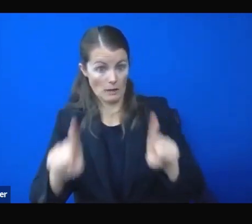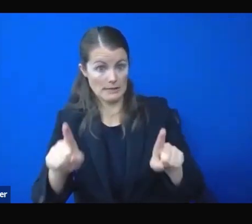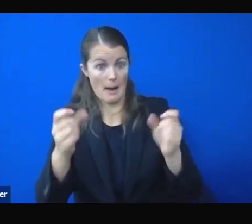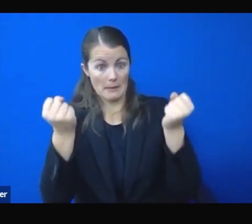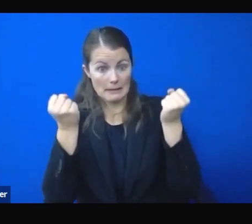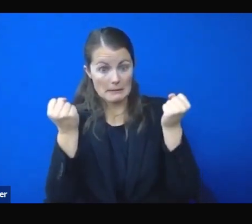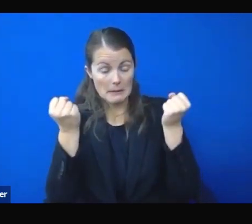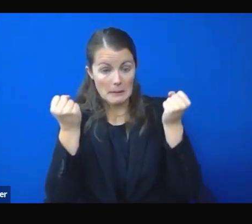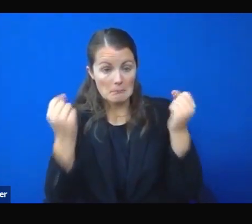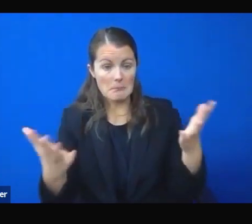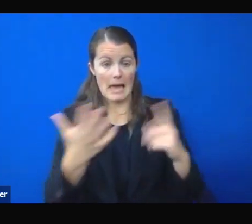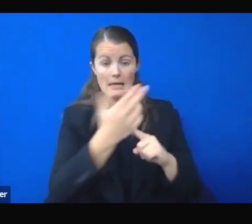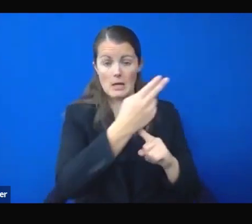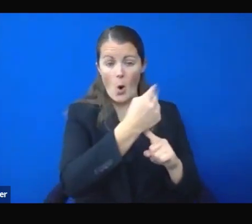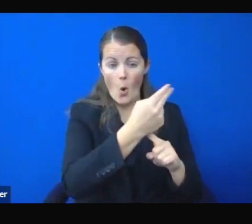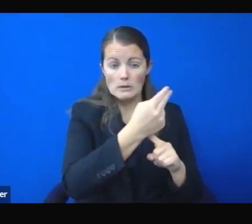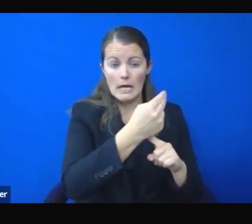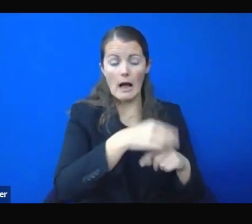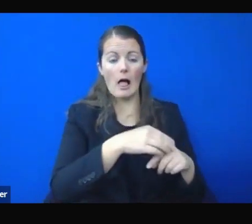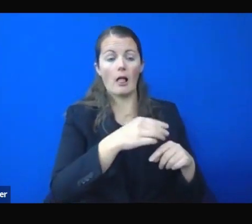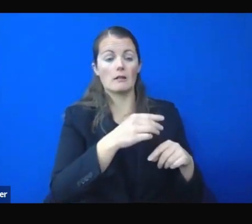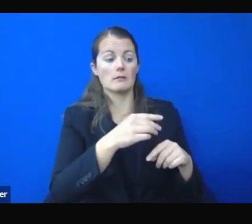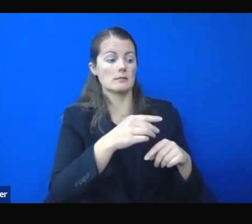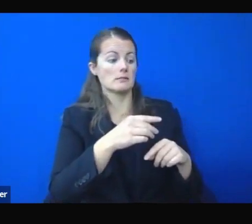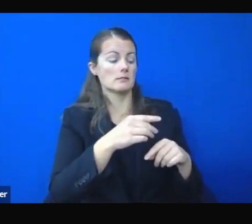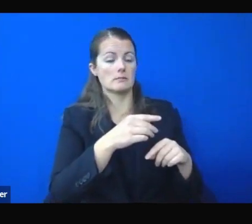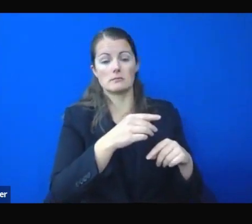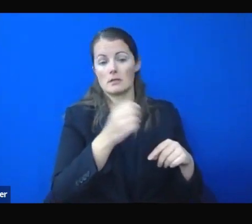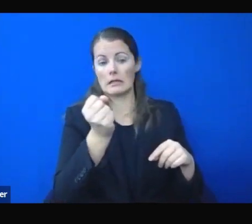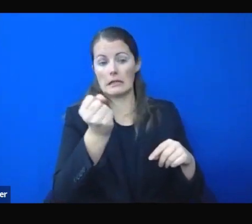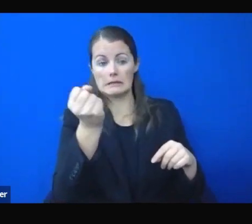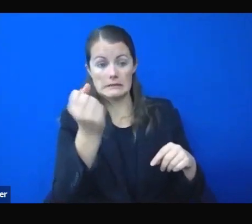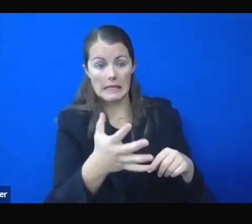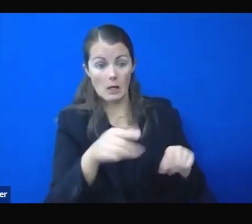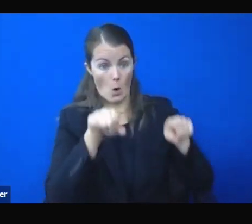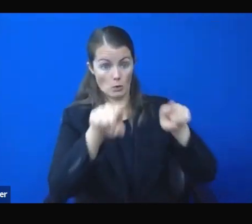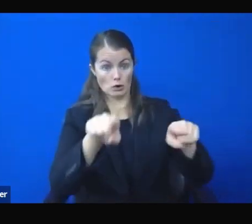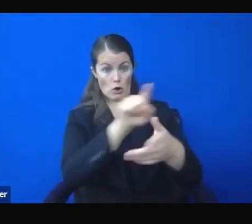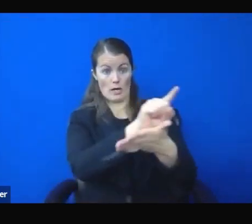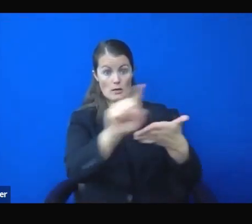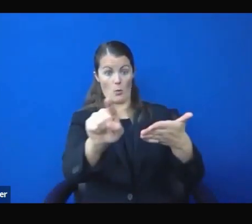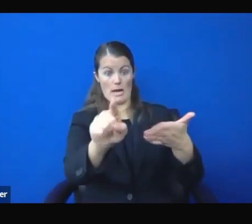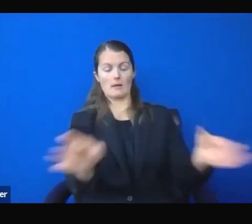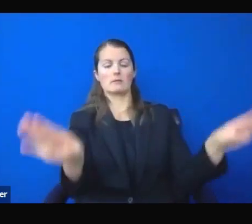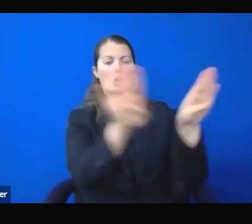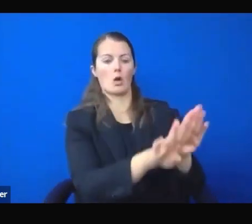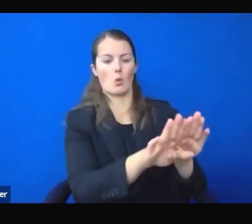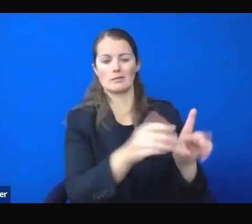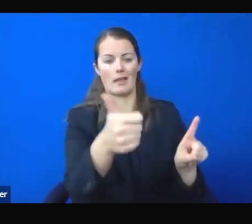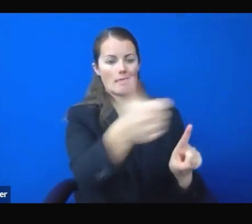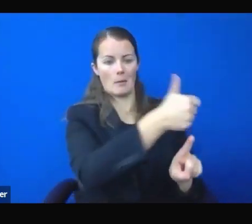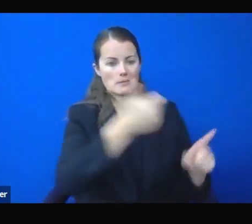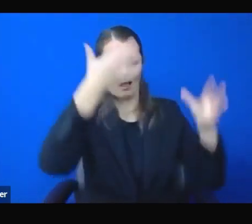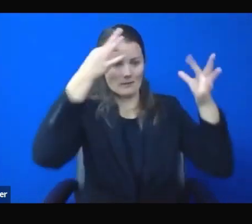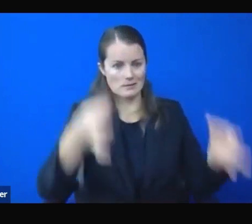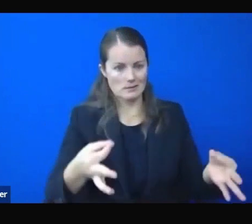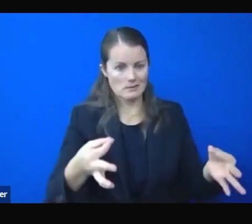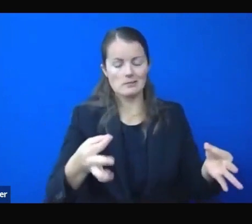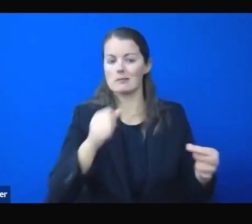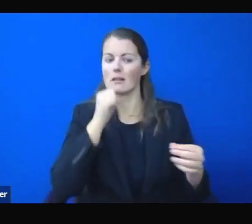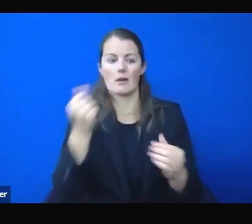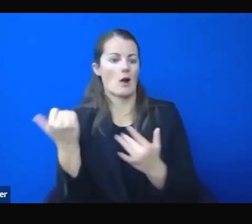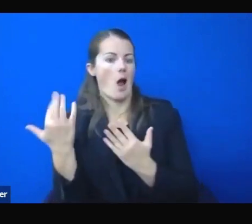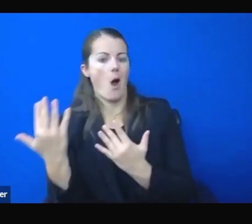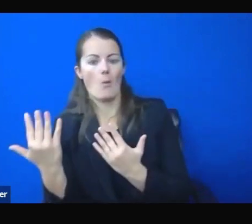hotels midweek or restaurants. They're rolling back on their own. They're not waiting for like in Pennsylvania or Illinois